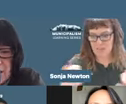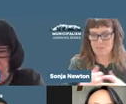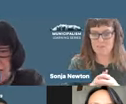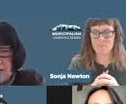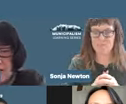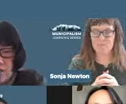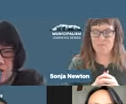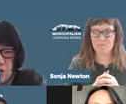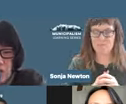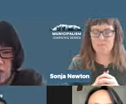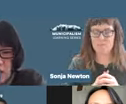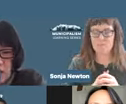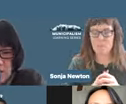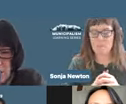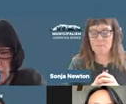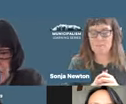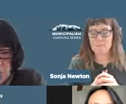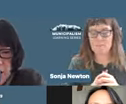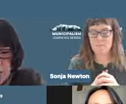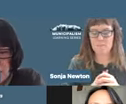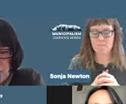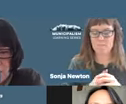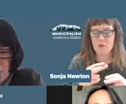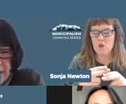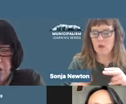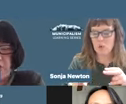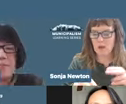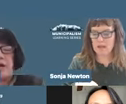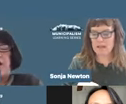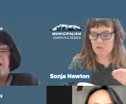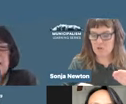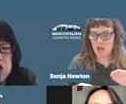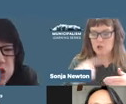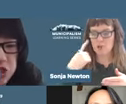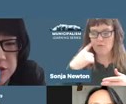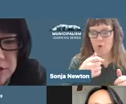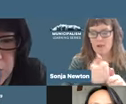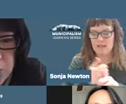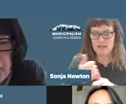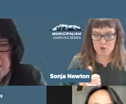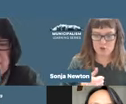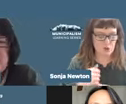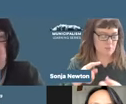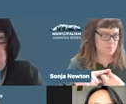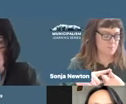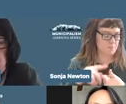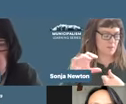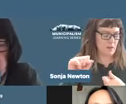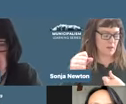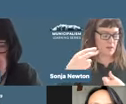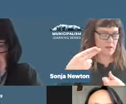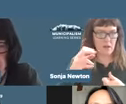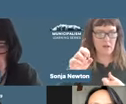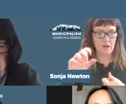quickly give some introductions for each of them. Sheldon Stormquist is a historian